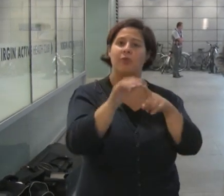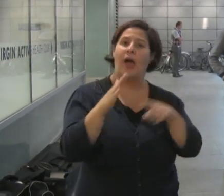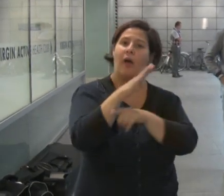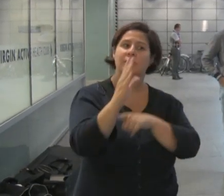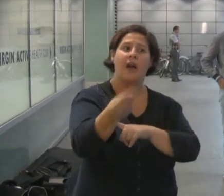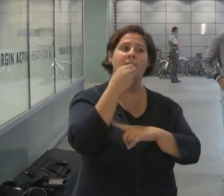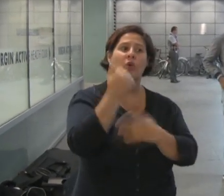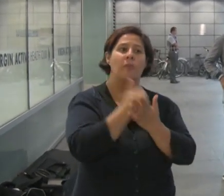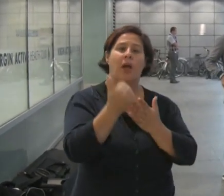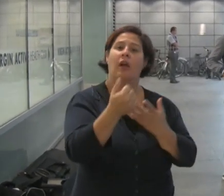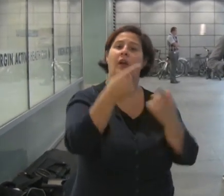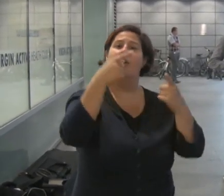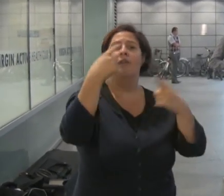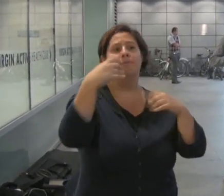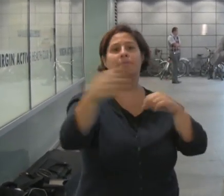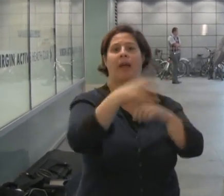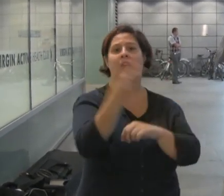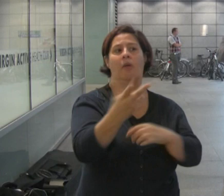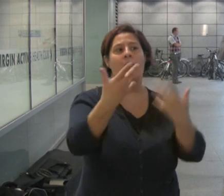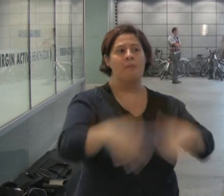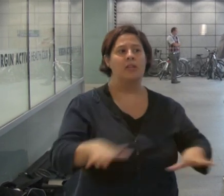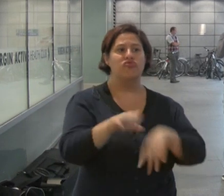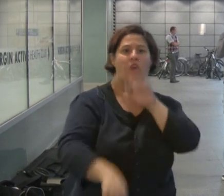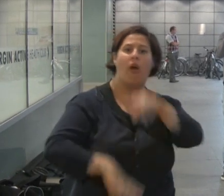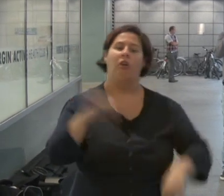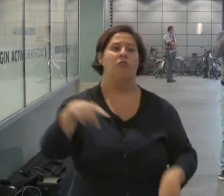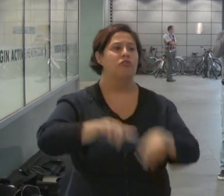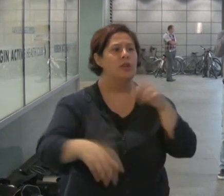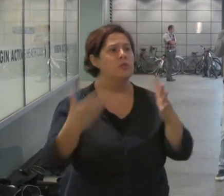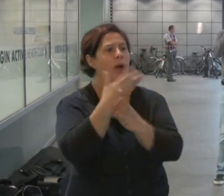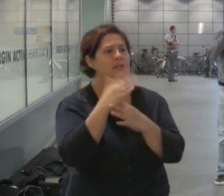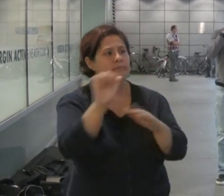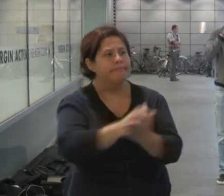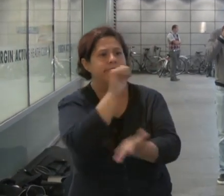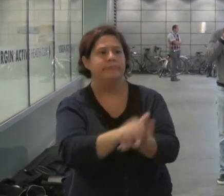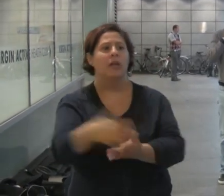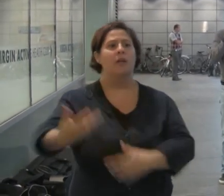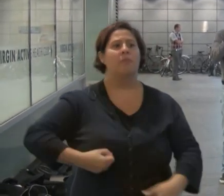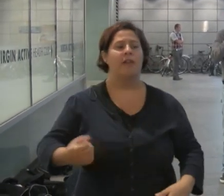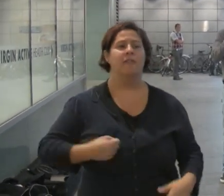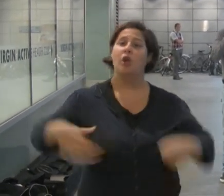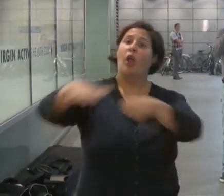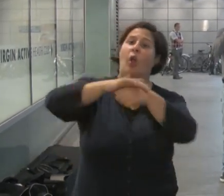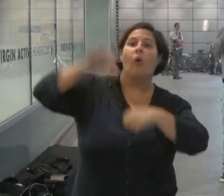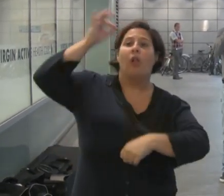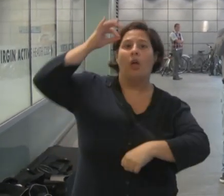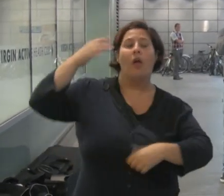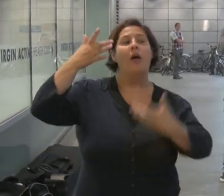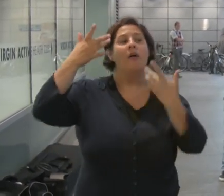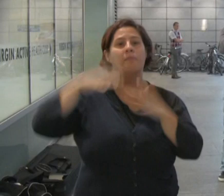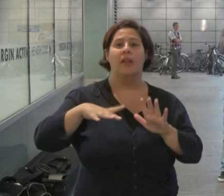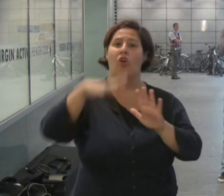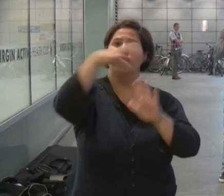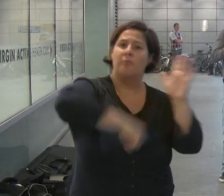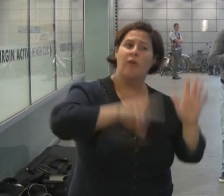The married couple had been having a real struggle getting access to the correct benefits that they needed. The local authority removed Helen's 12